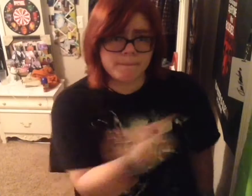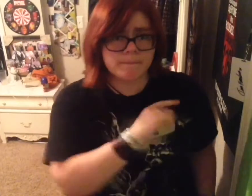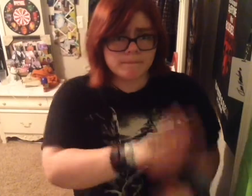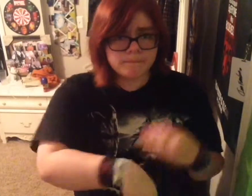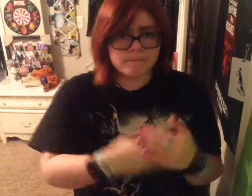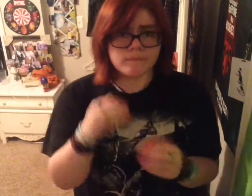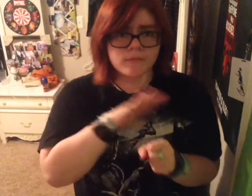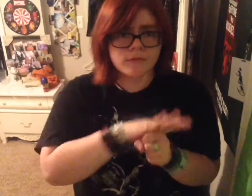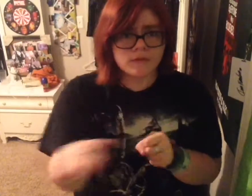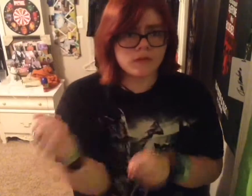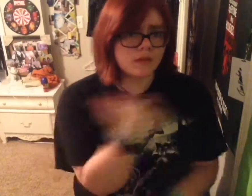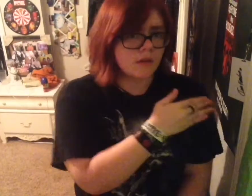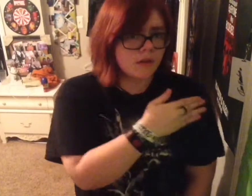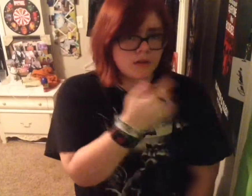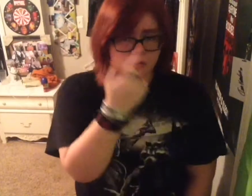we're all full of lies